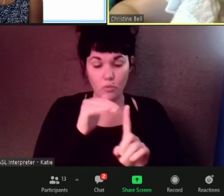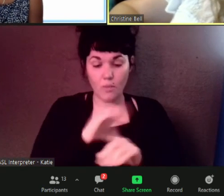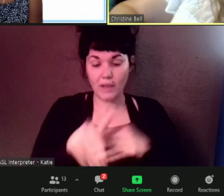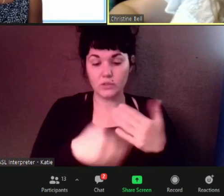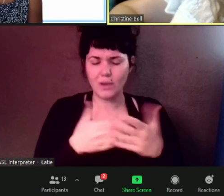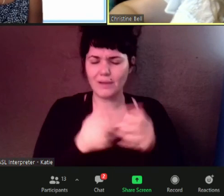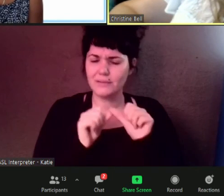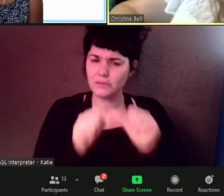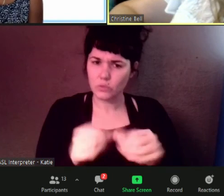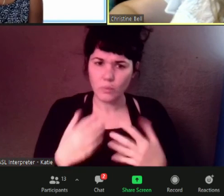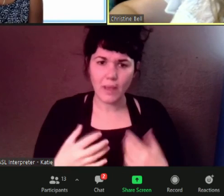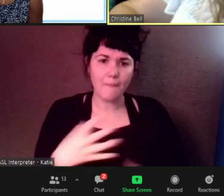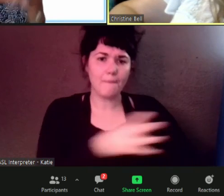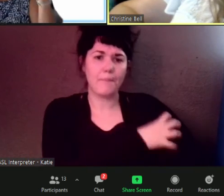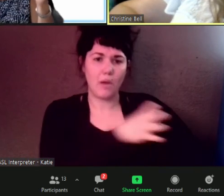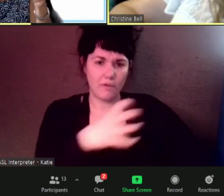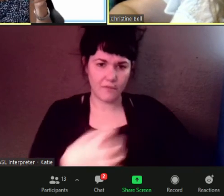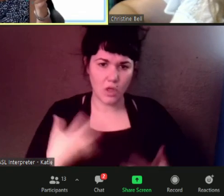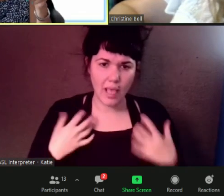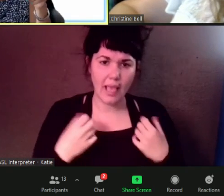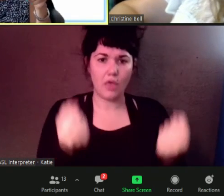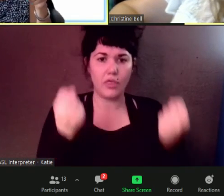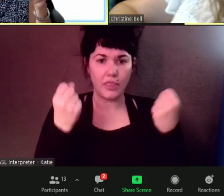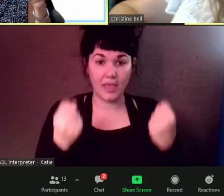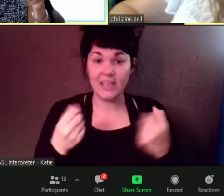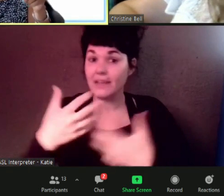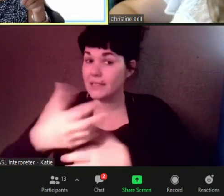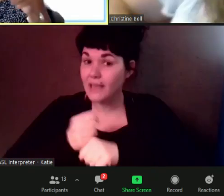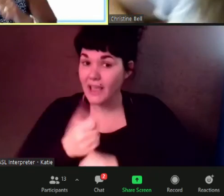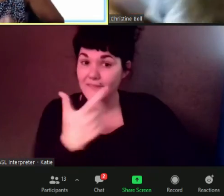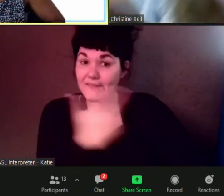um to powerful vaccinated